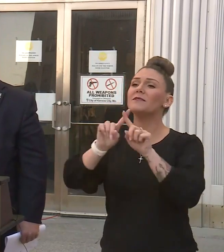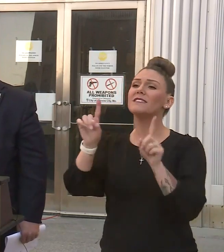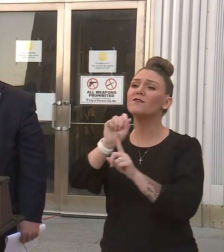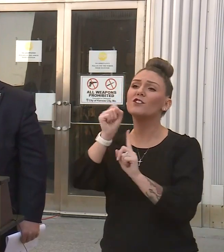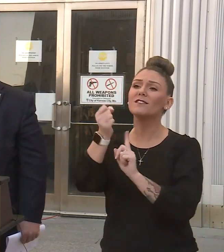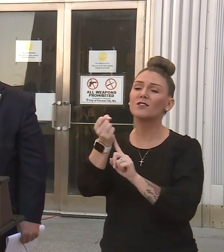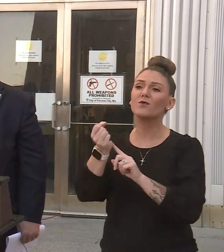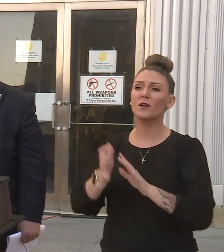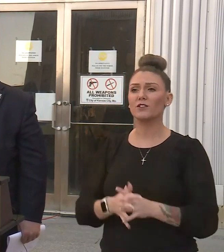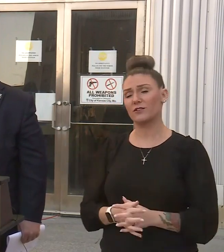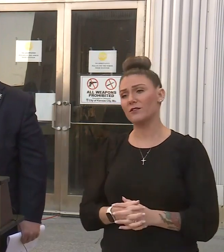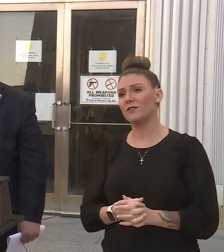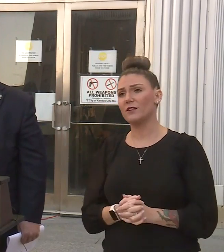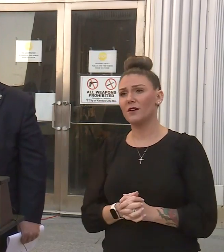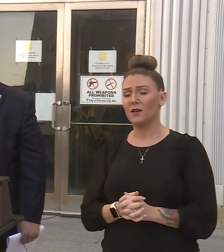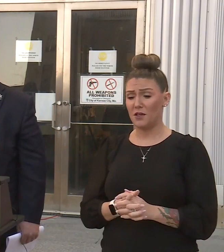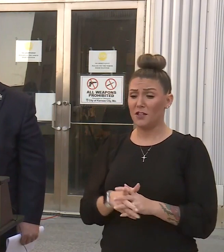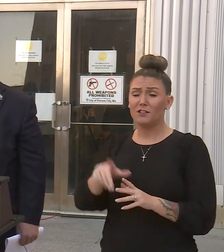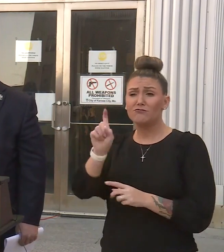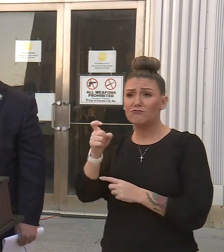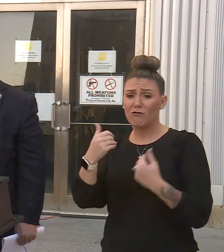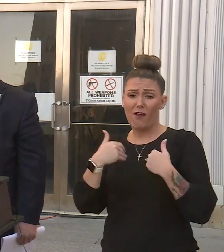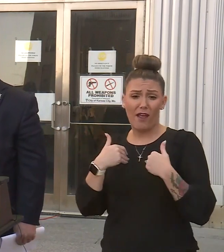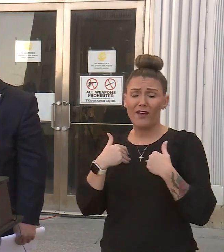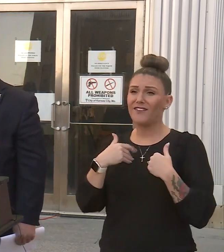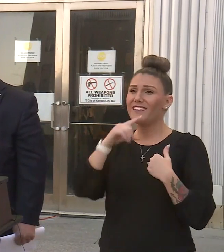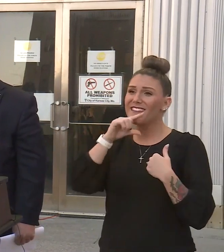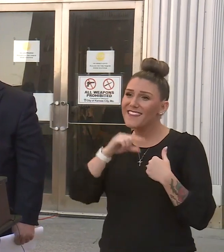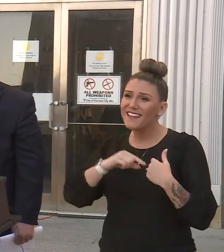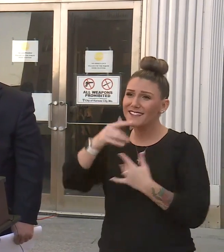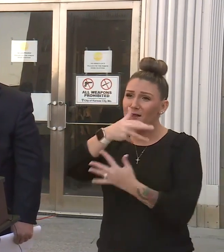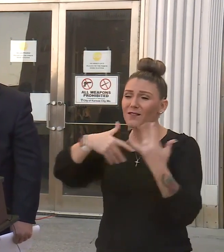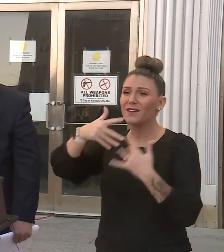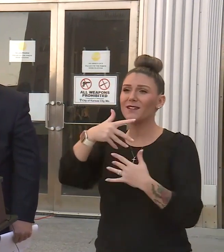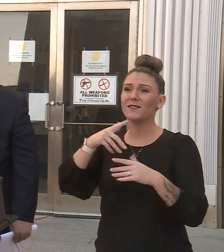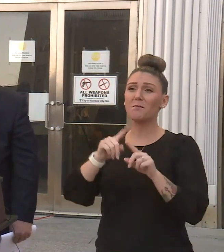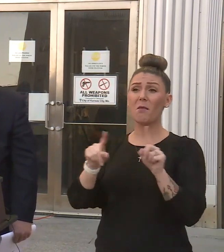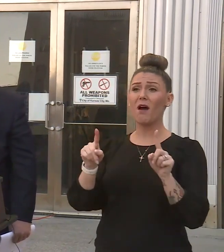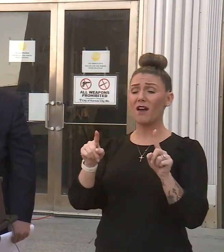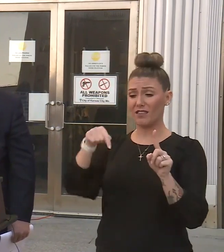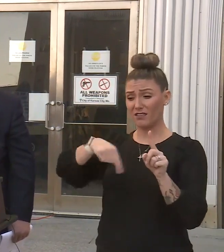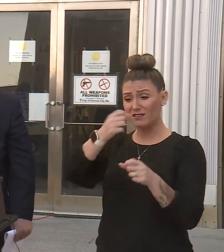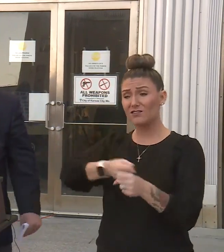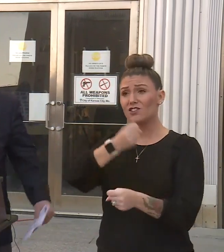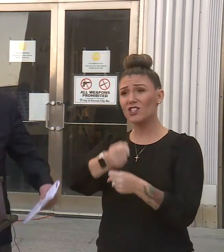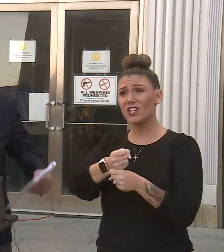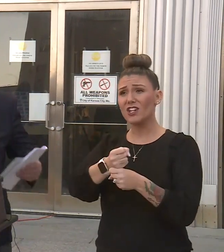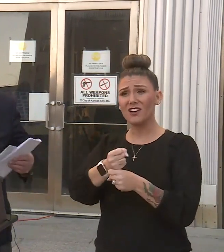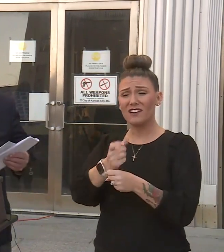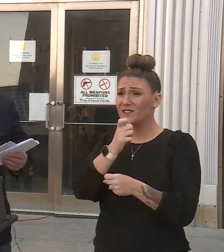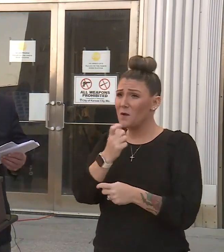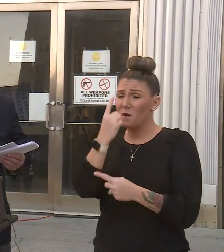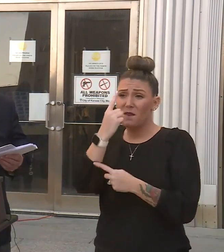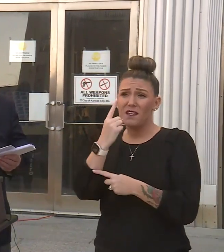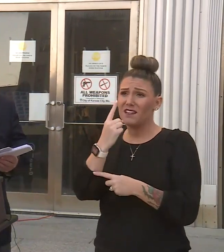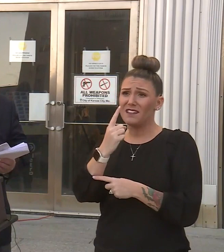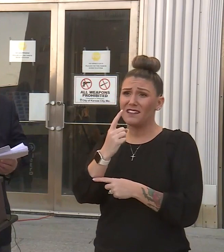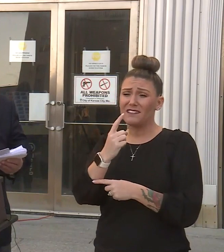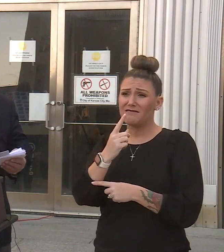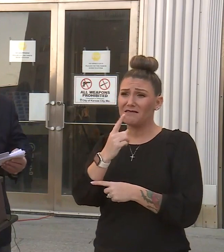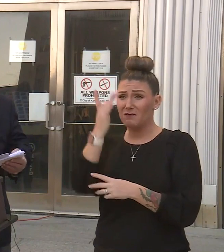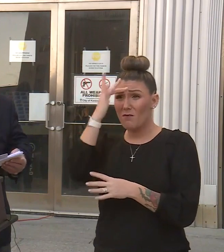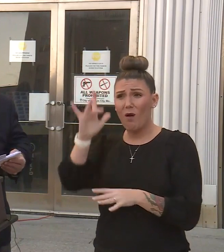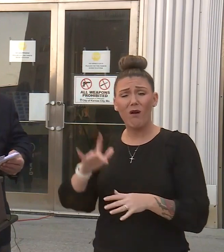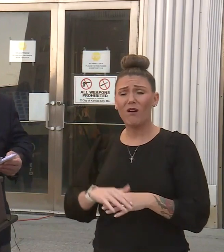situation and we should be able to have thanksgivings. But this year I don't think it's a wise thing to